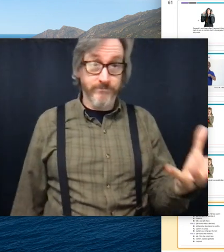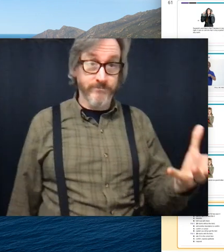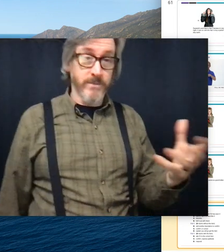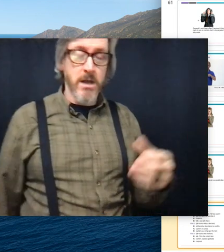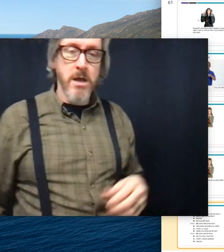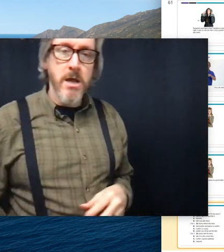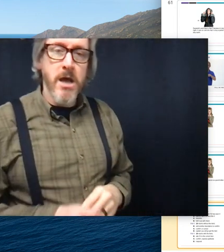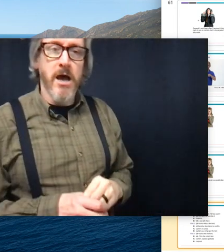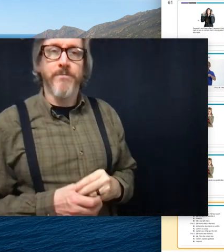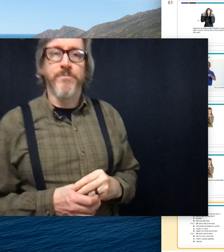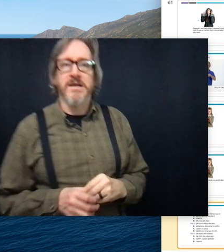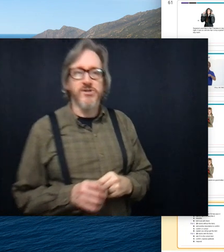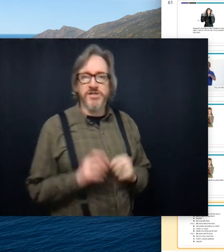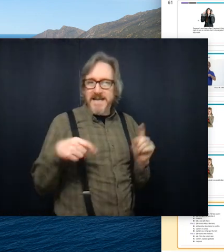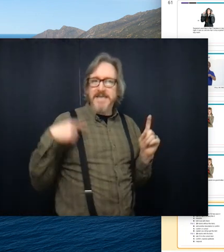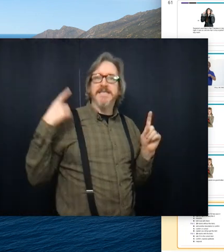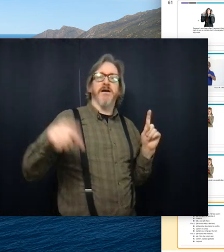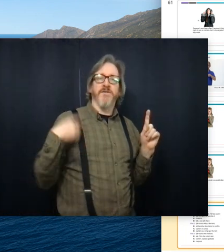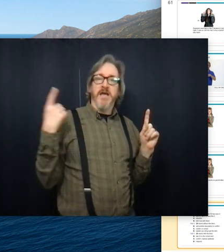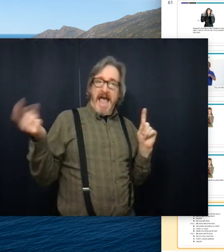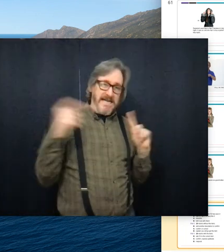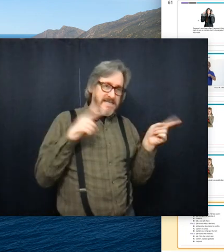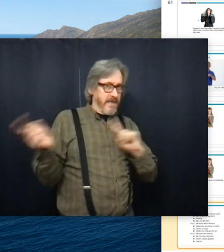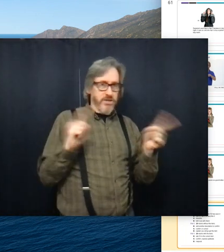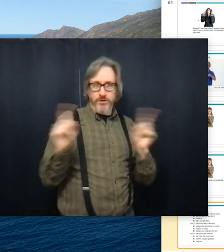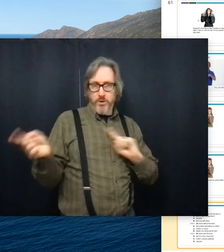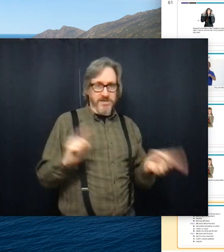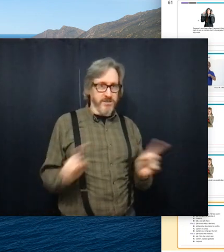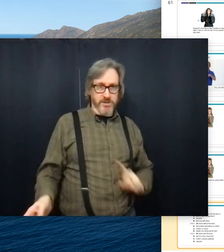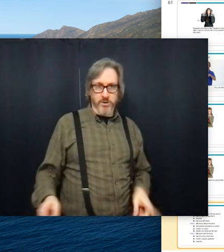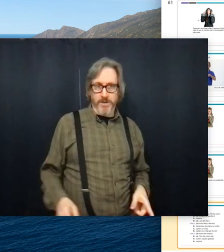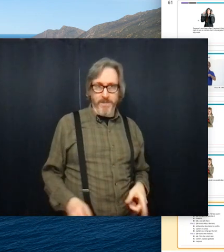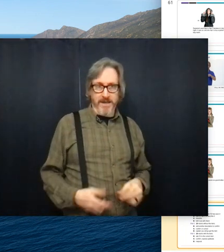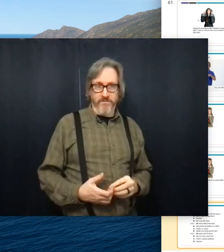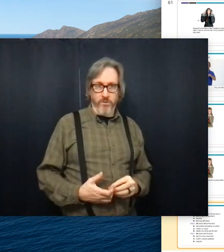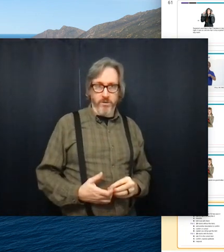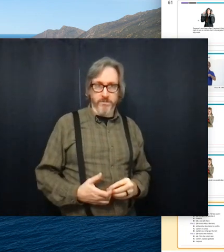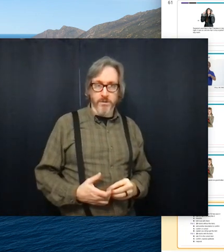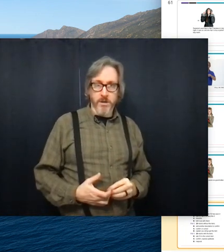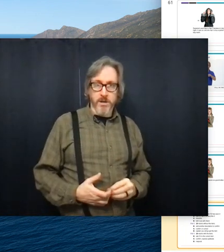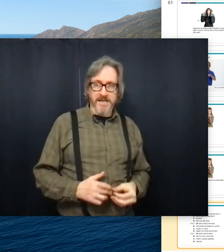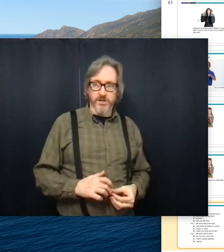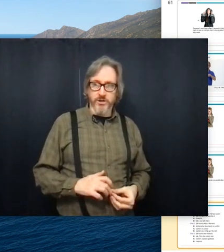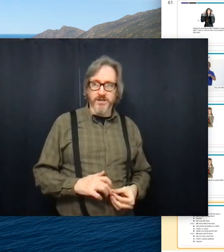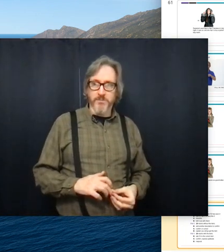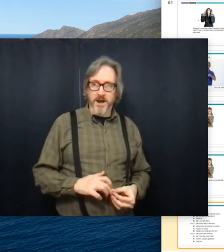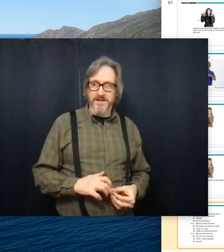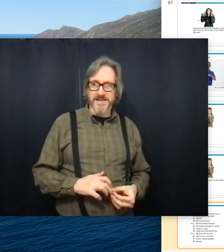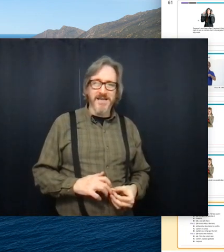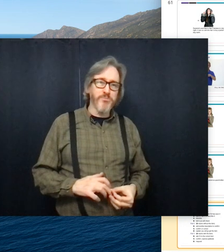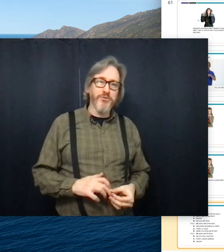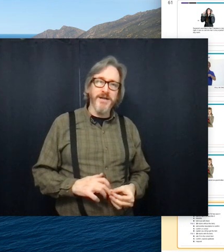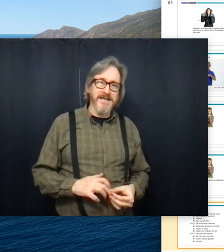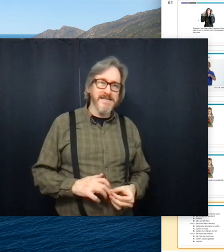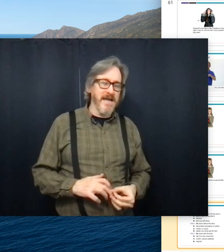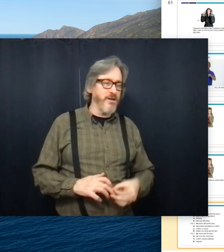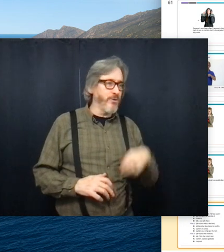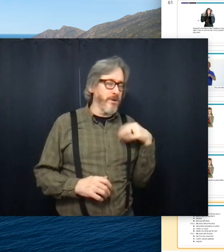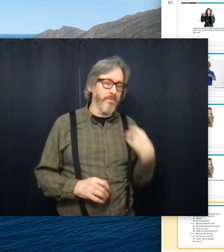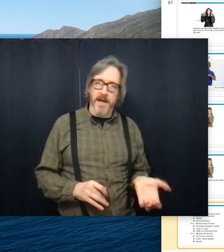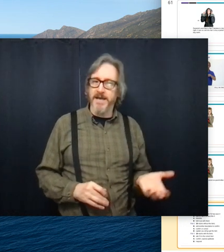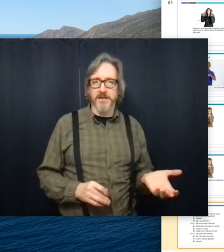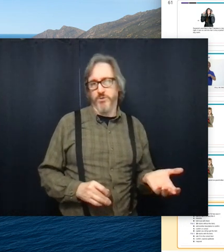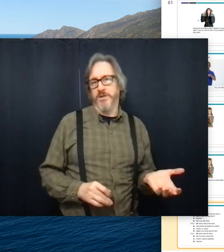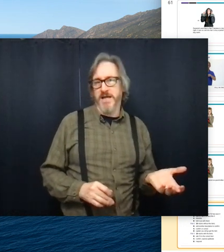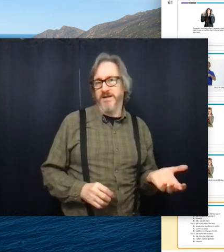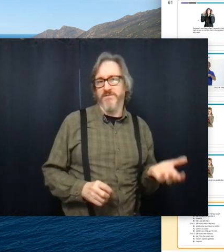want. Uh, so just that idea of asking each other questions and going back and forth. It's a good thing to practice and it's pretty easy and